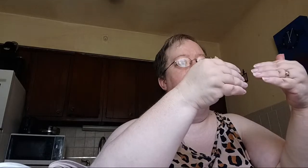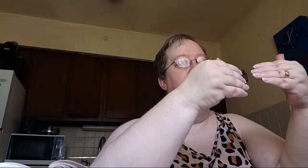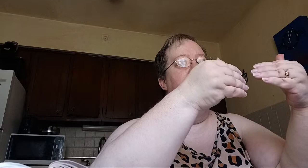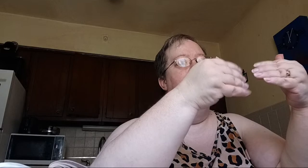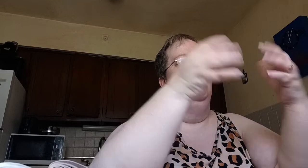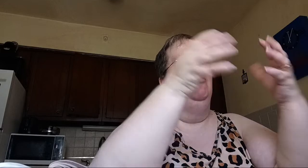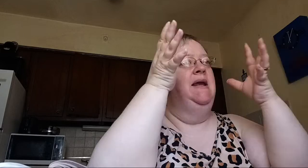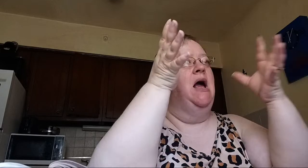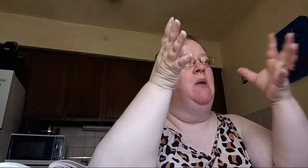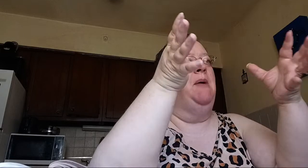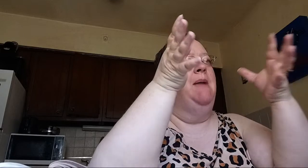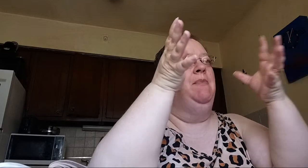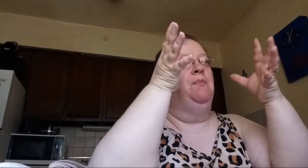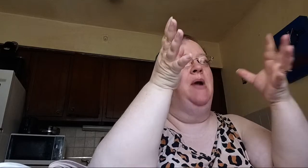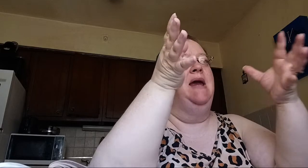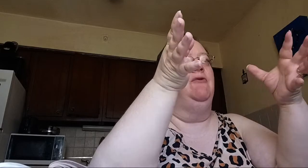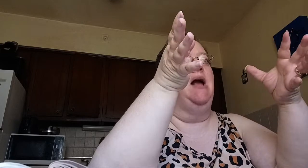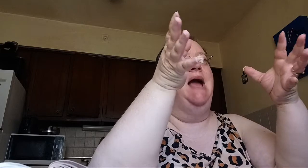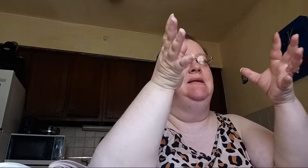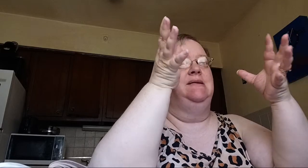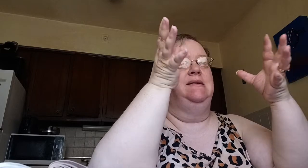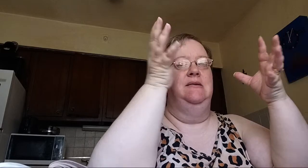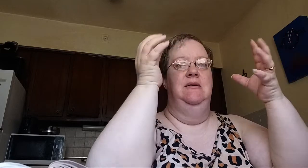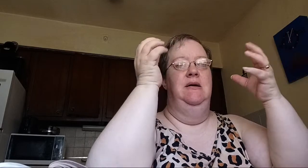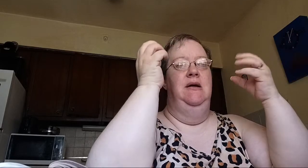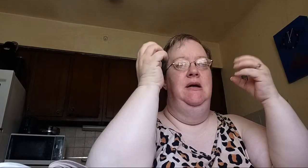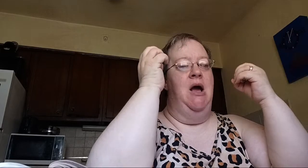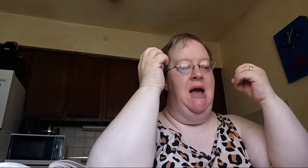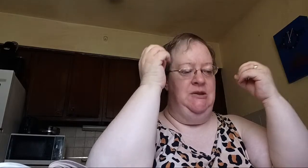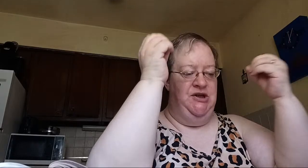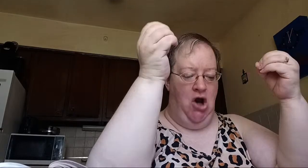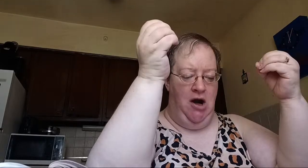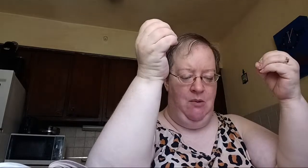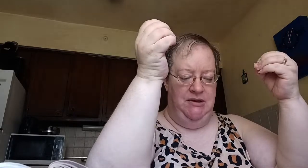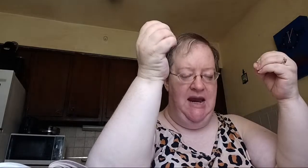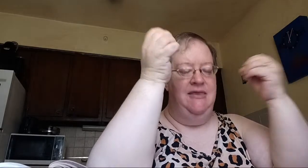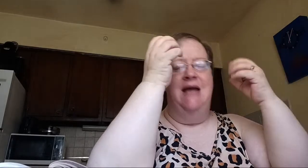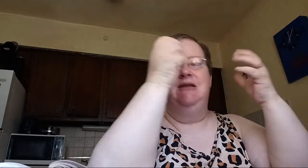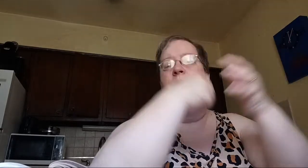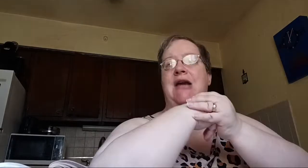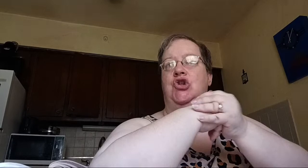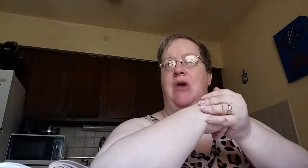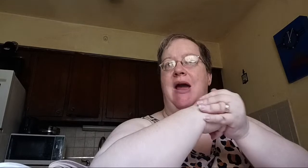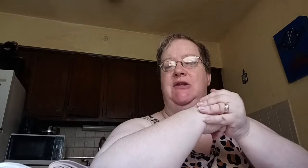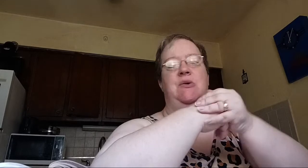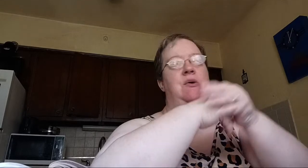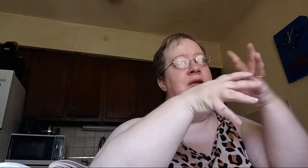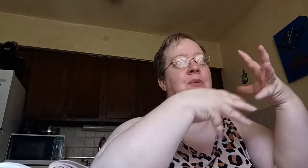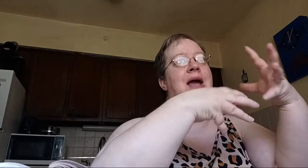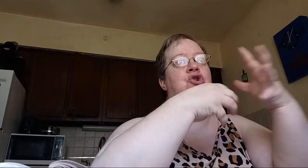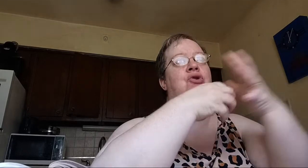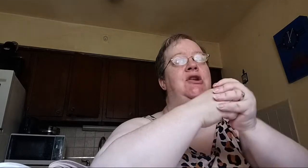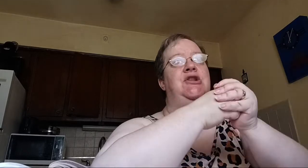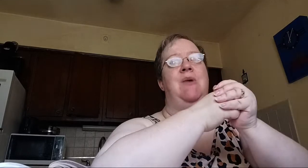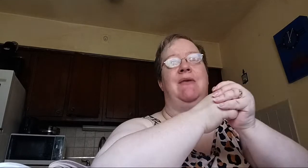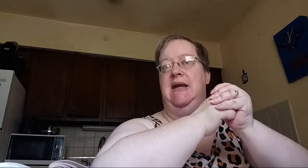reading our Bible, praying for guidance. You know, as we start our day, that's what I strive to do. That's what I try to do every day.